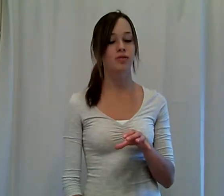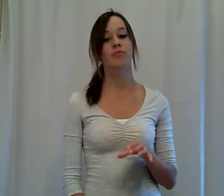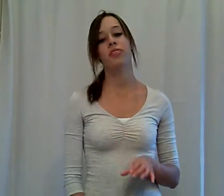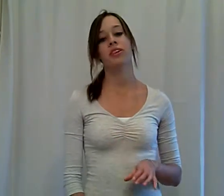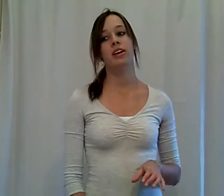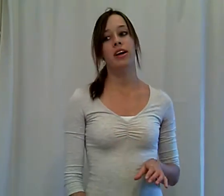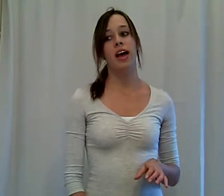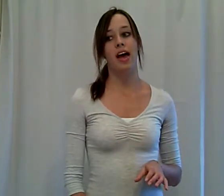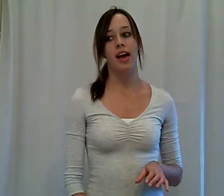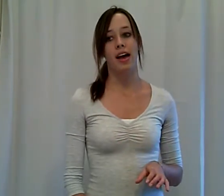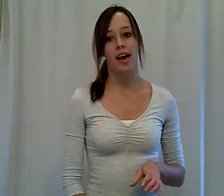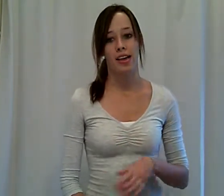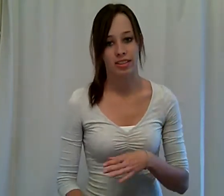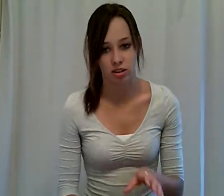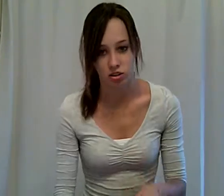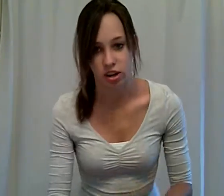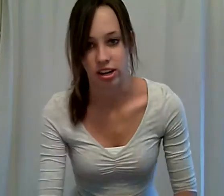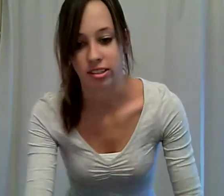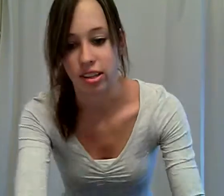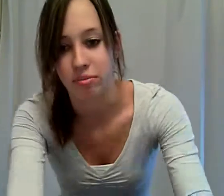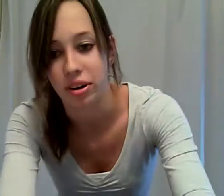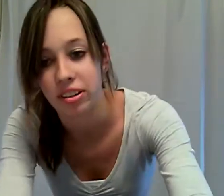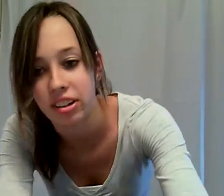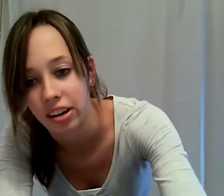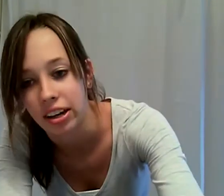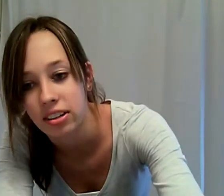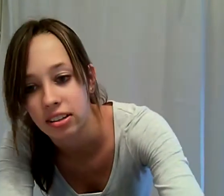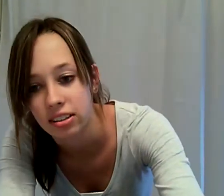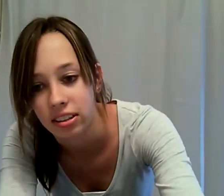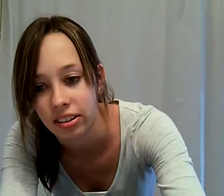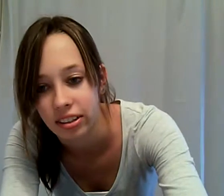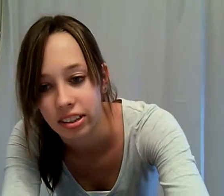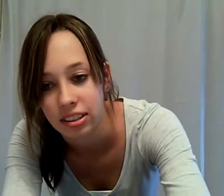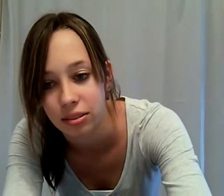and then I'll show you how to sign on the part. Okay, so here it is.